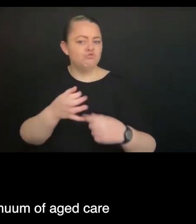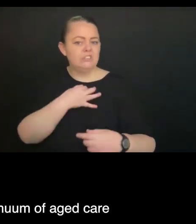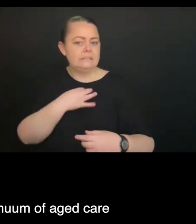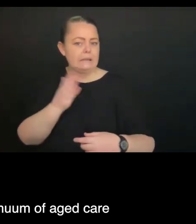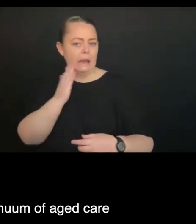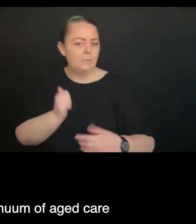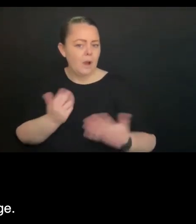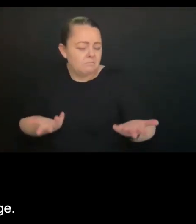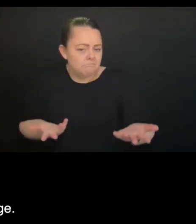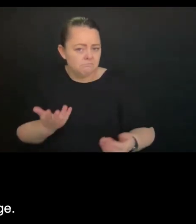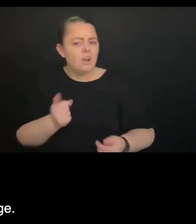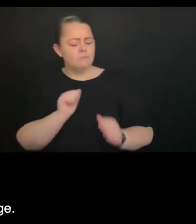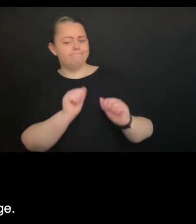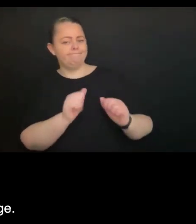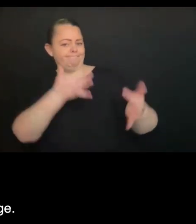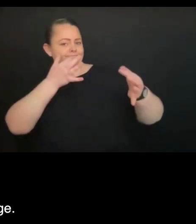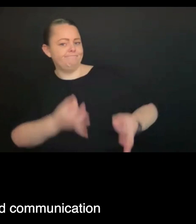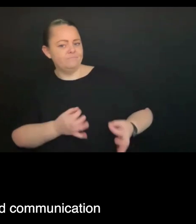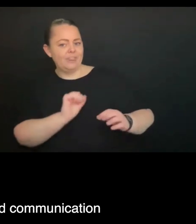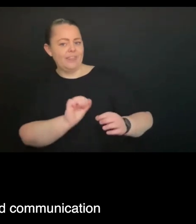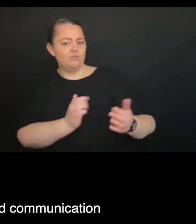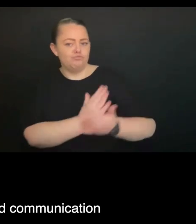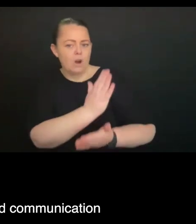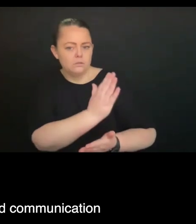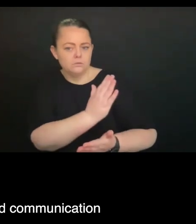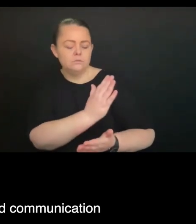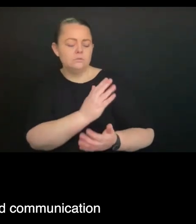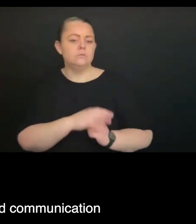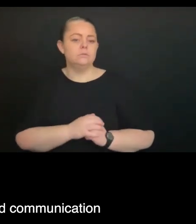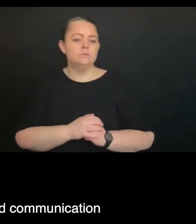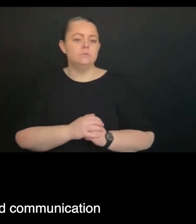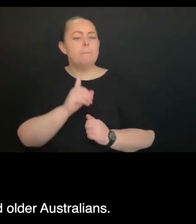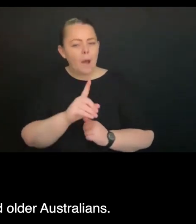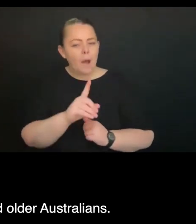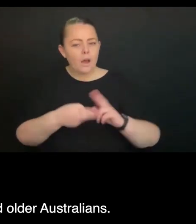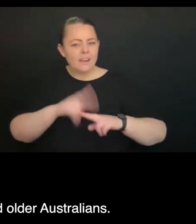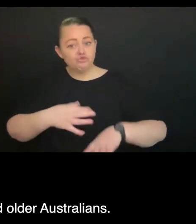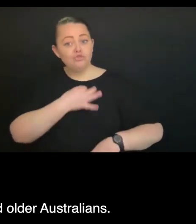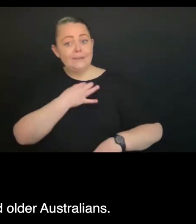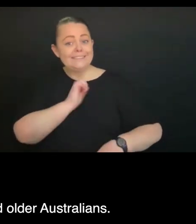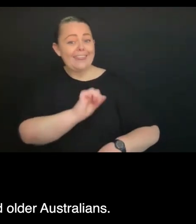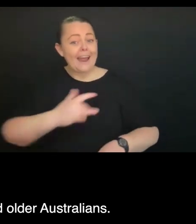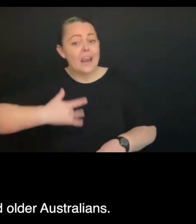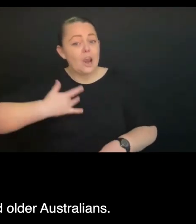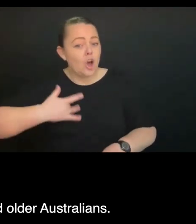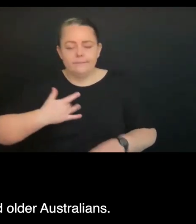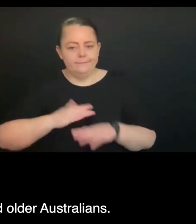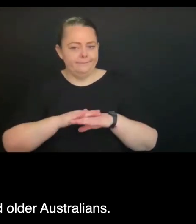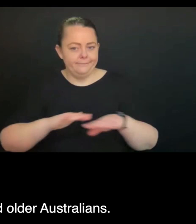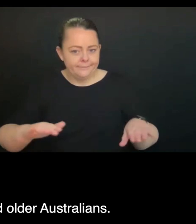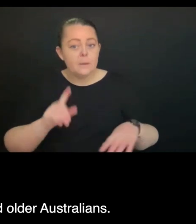of aged care, that shouldn't change. To me, it's about having really good communication between the providers and staff